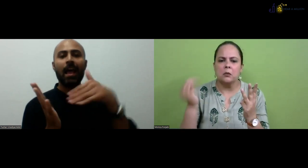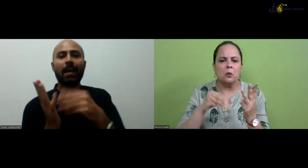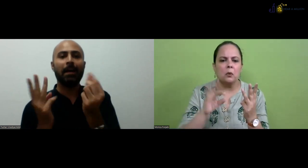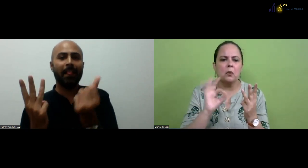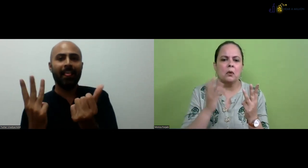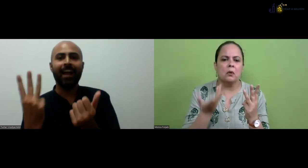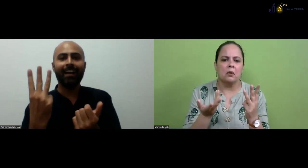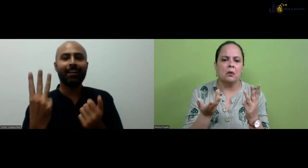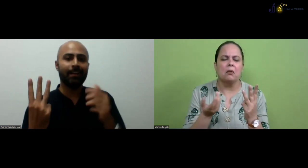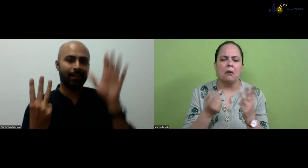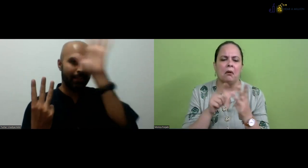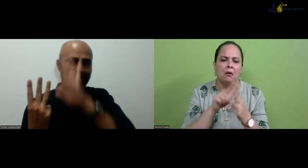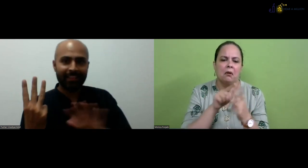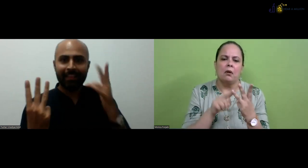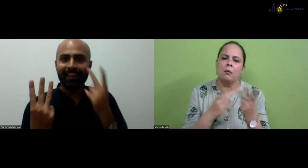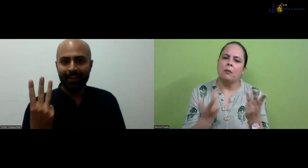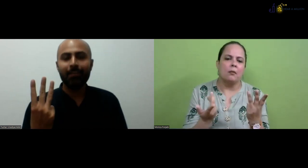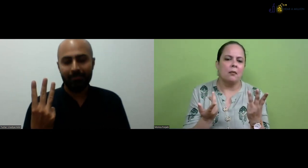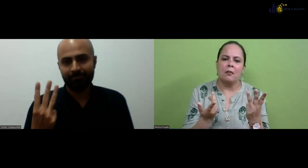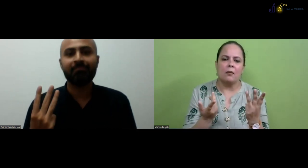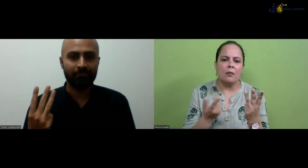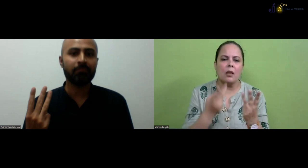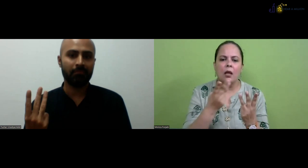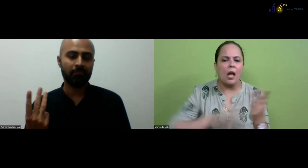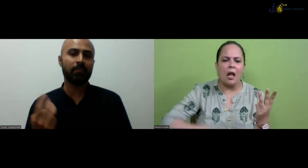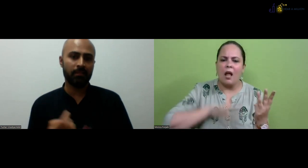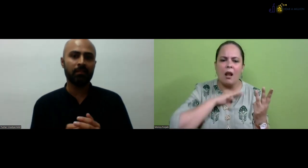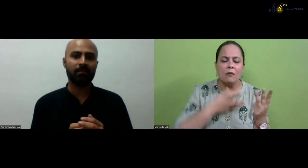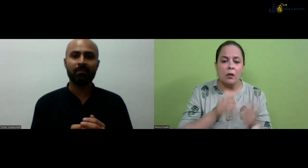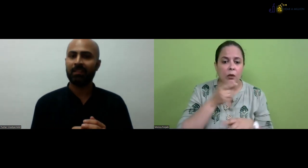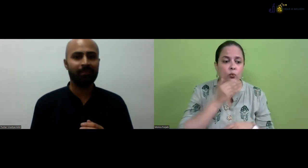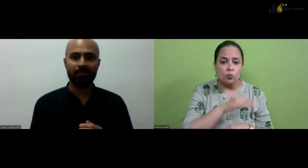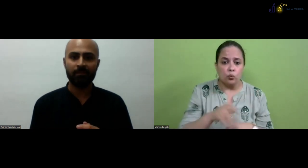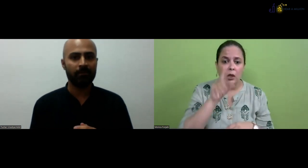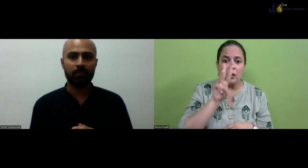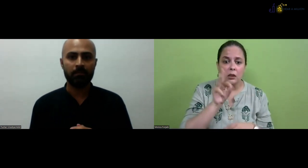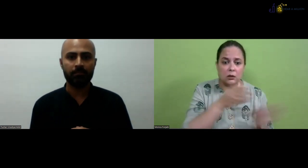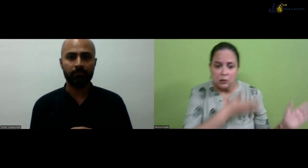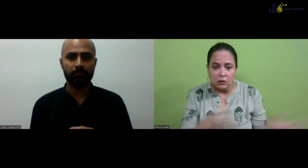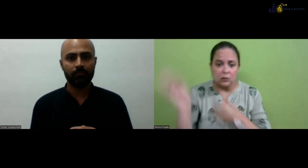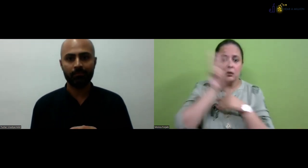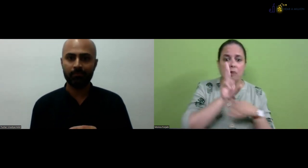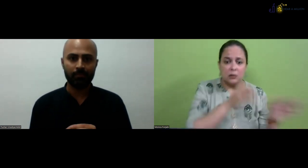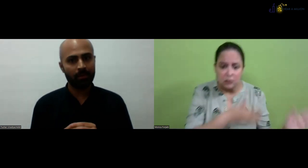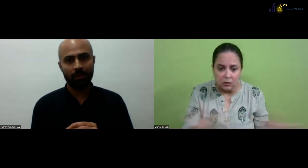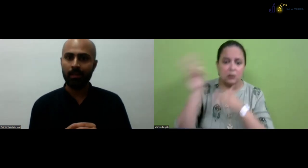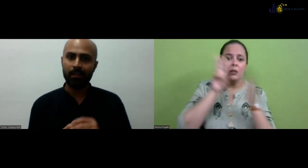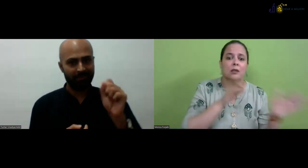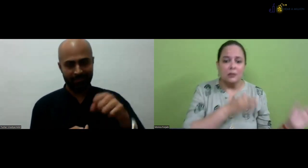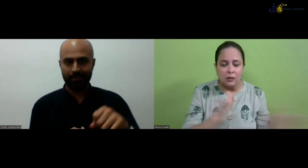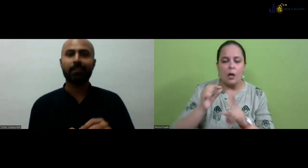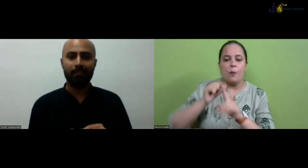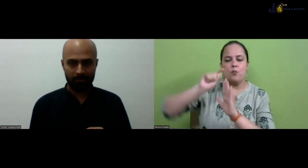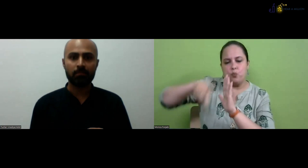ISL RTC. Three institutions. That's all. What about the other places? No. So three would not be enough to provide them the job